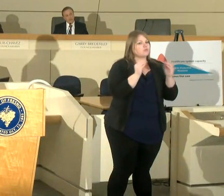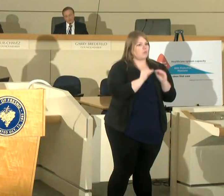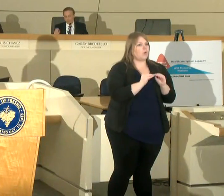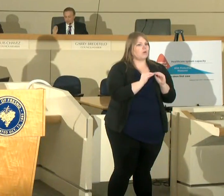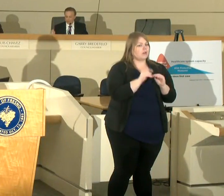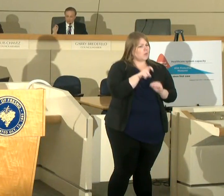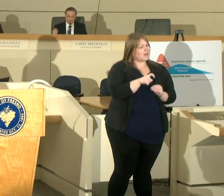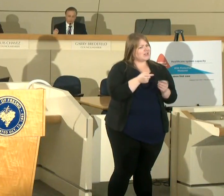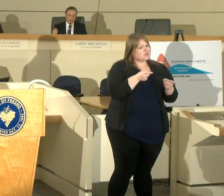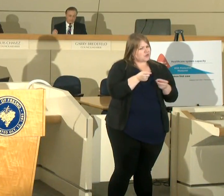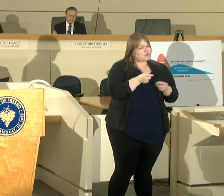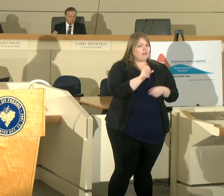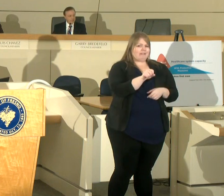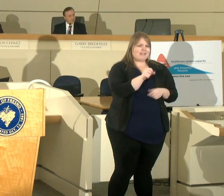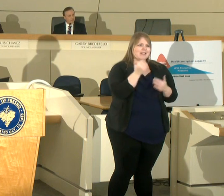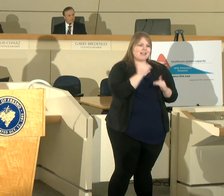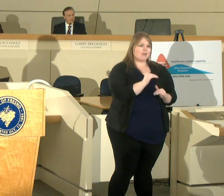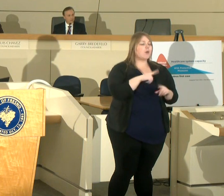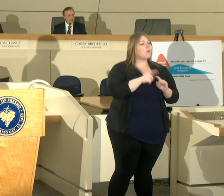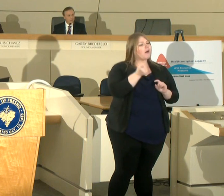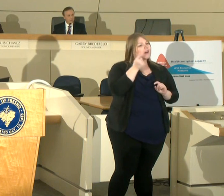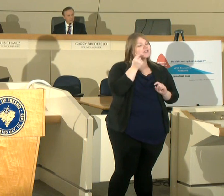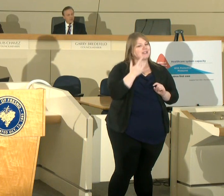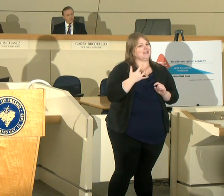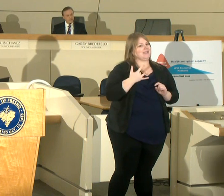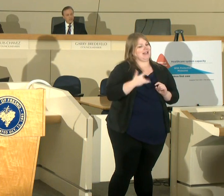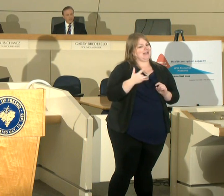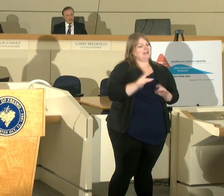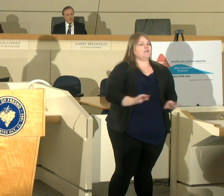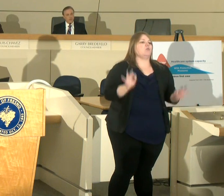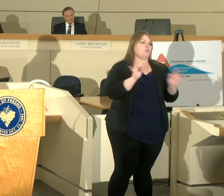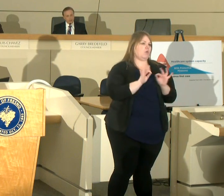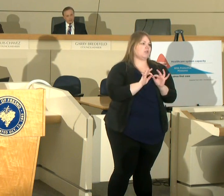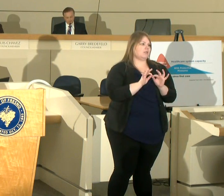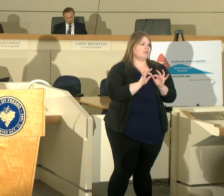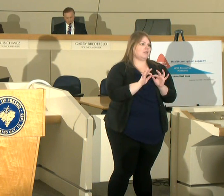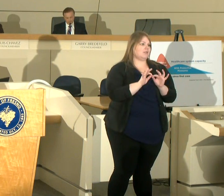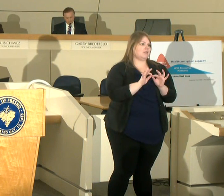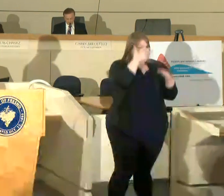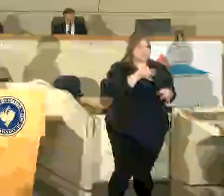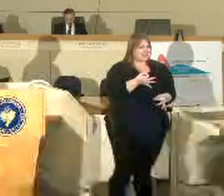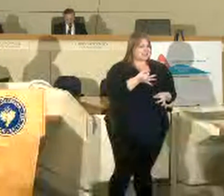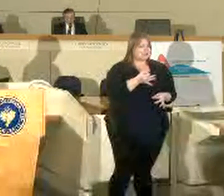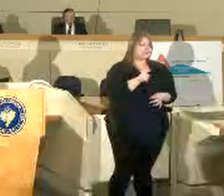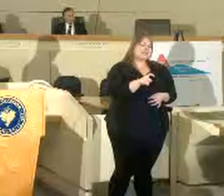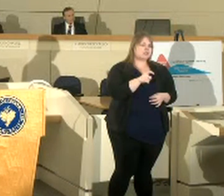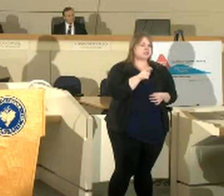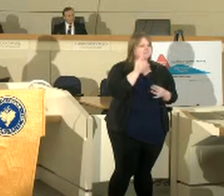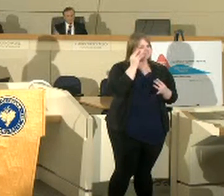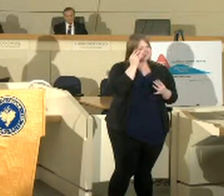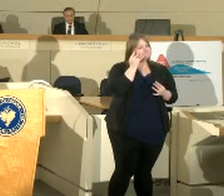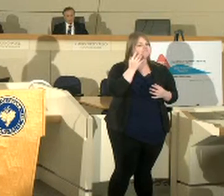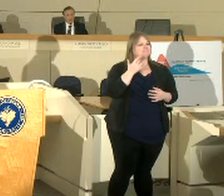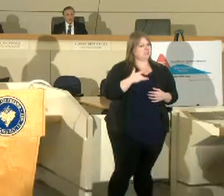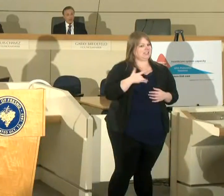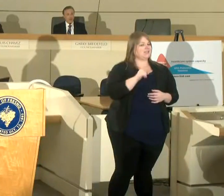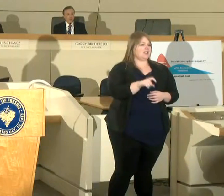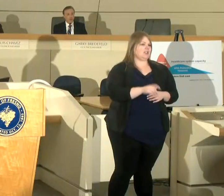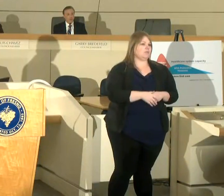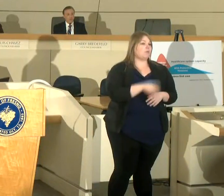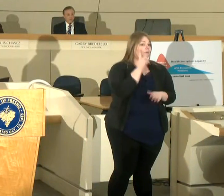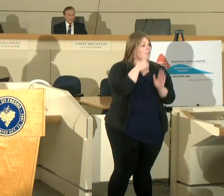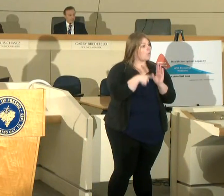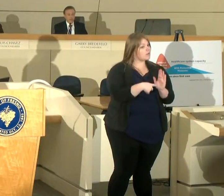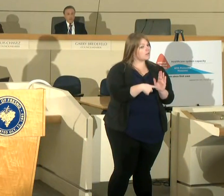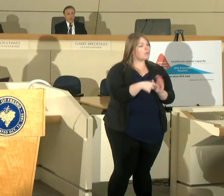get a handle on this but we need to always be sensitive to the decisions that we're making and for example I